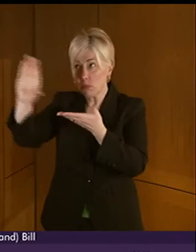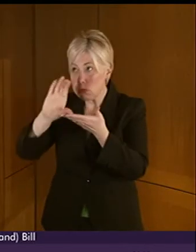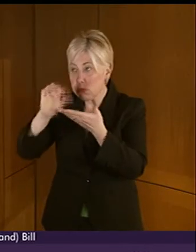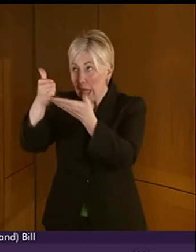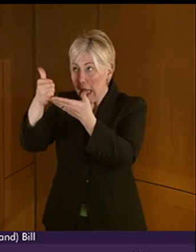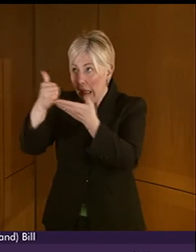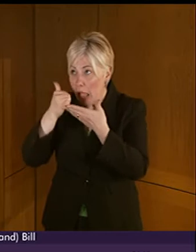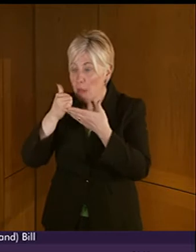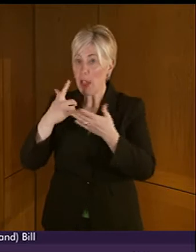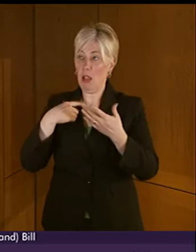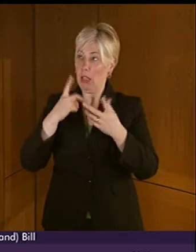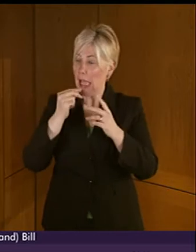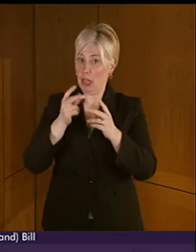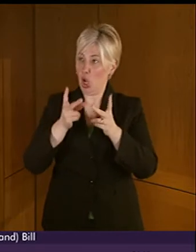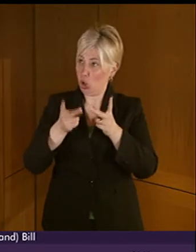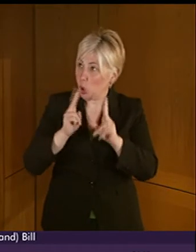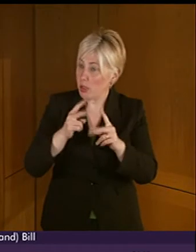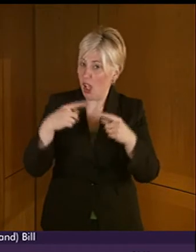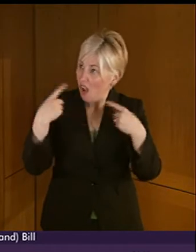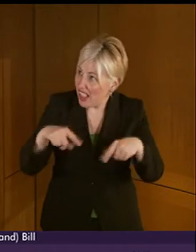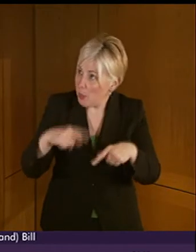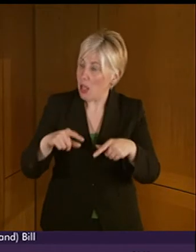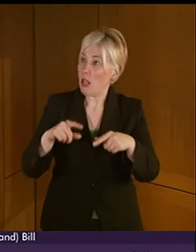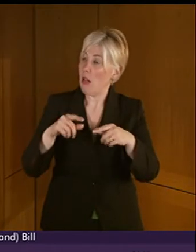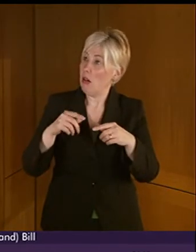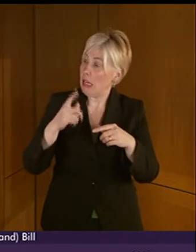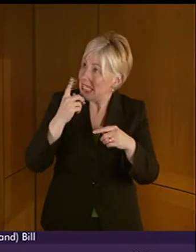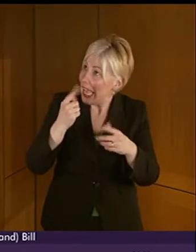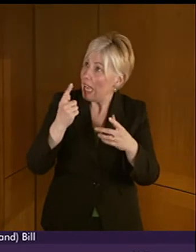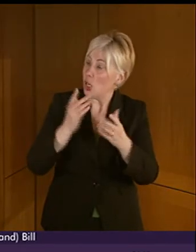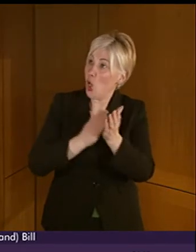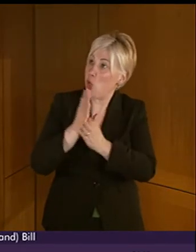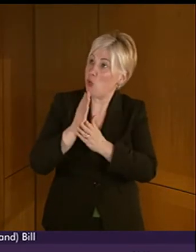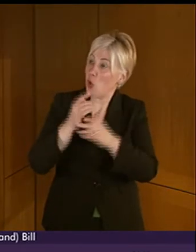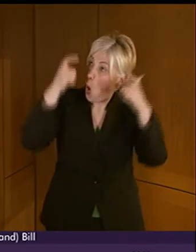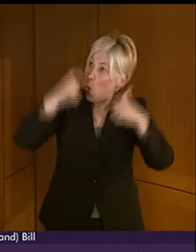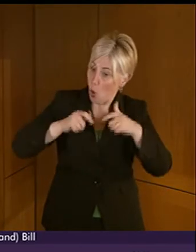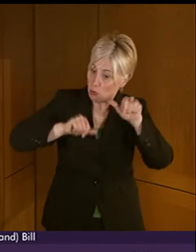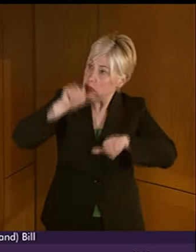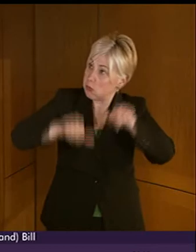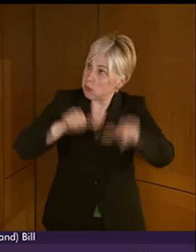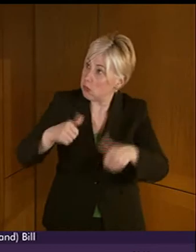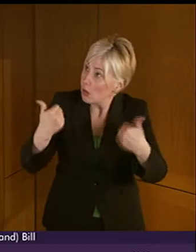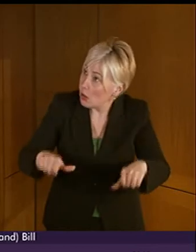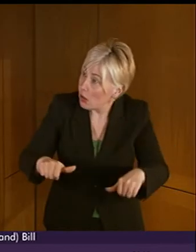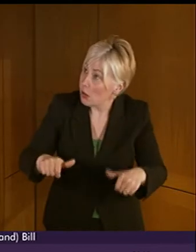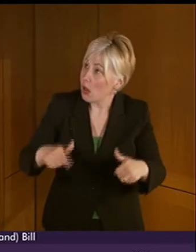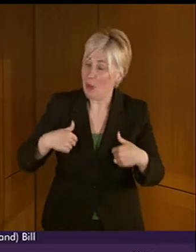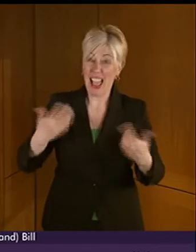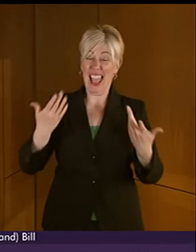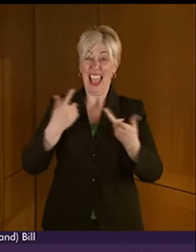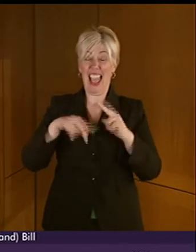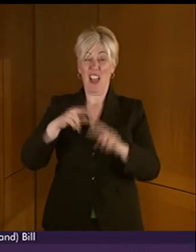an interpreter or translator available at all stages of a case. When you're speaking to a solicitor